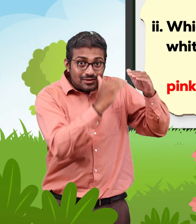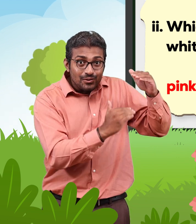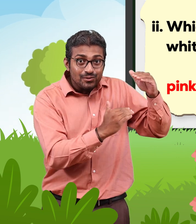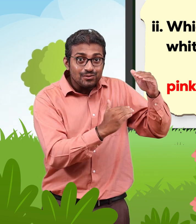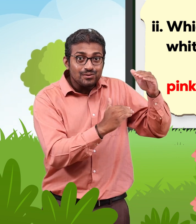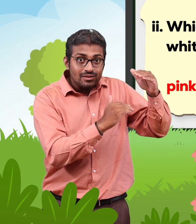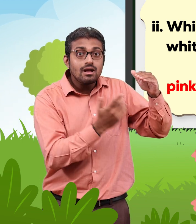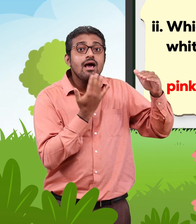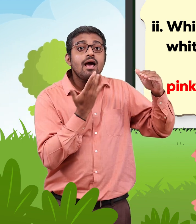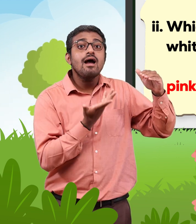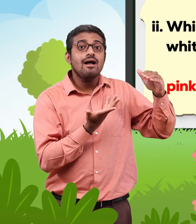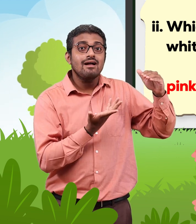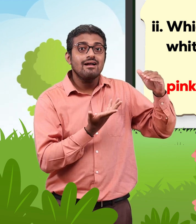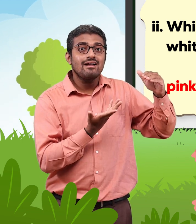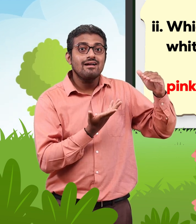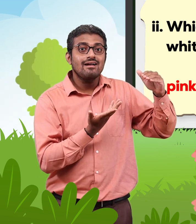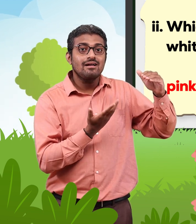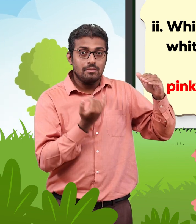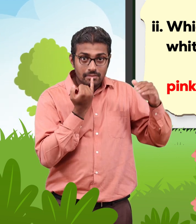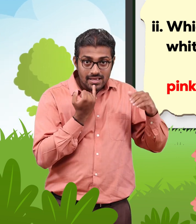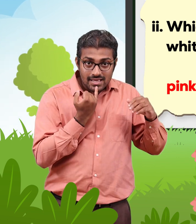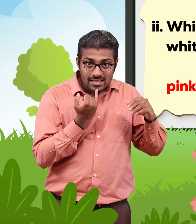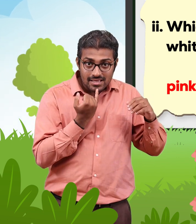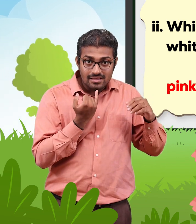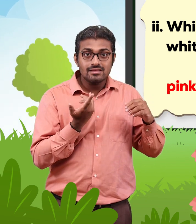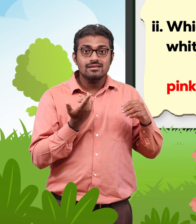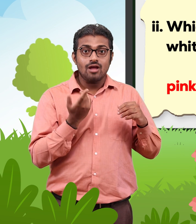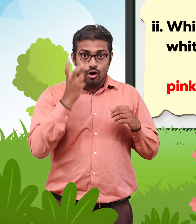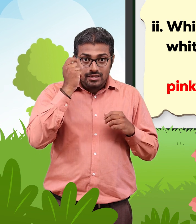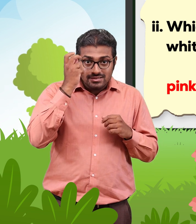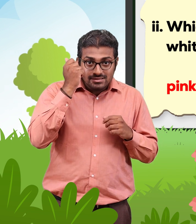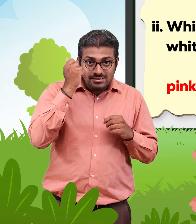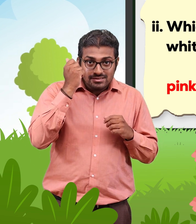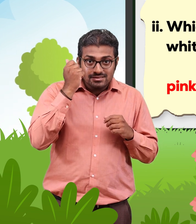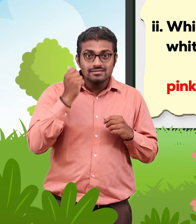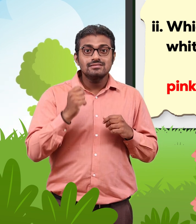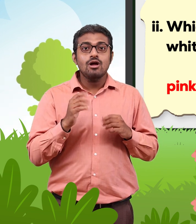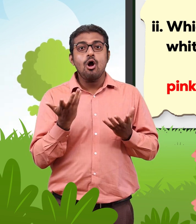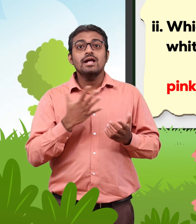the eyebrows